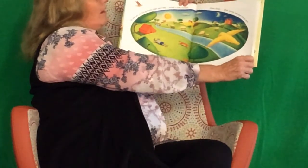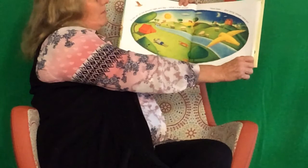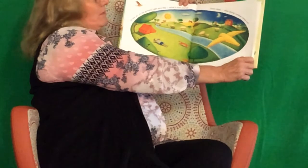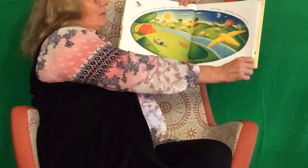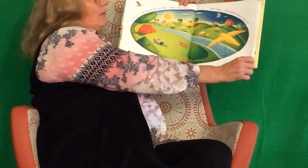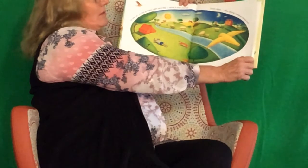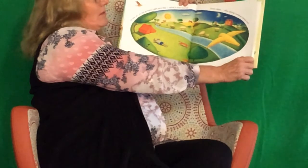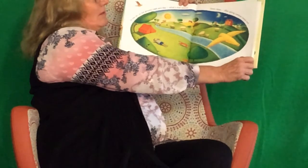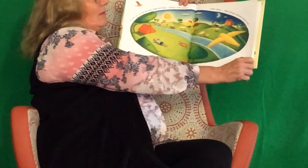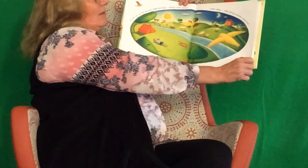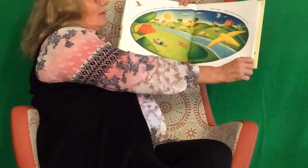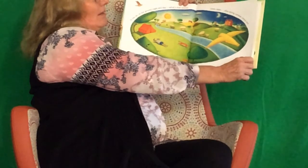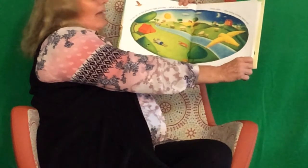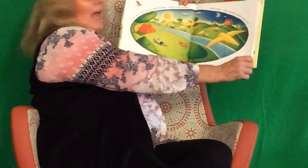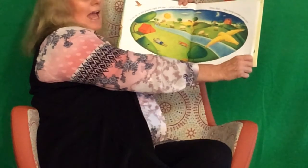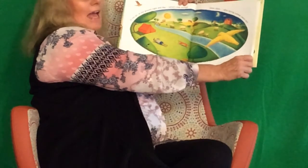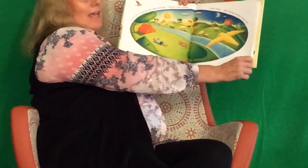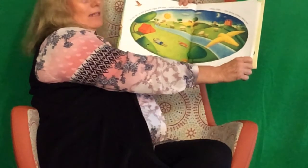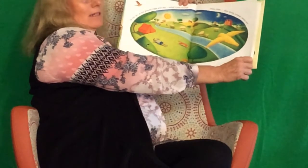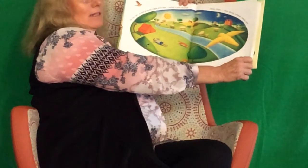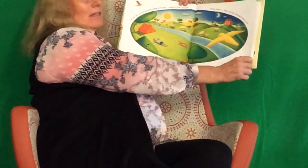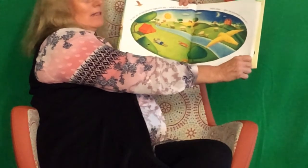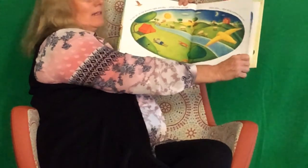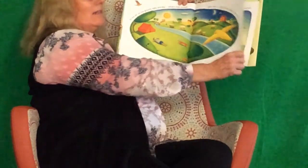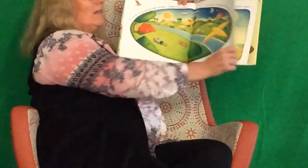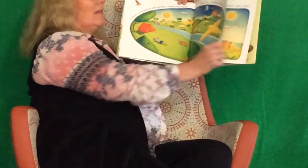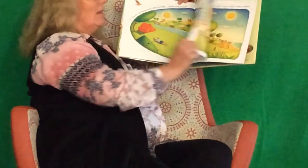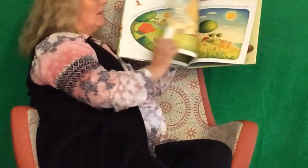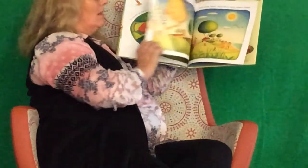comes and